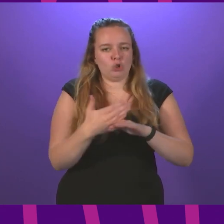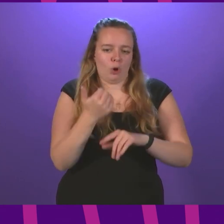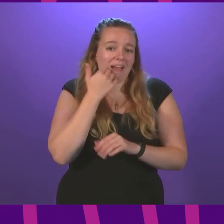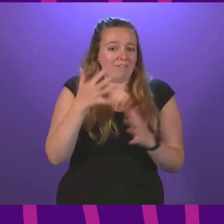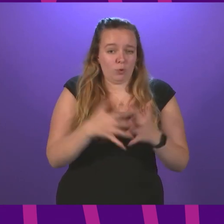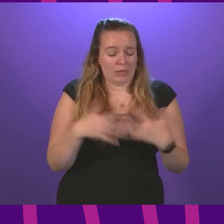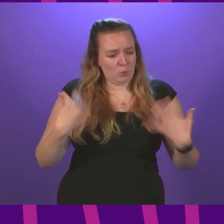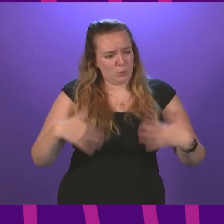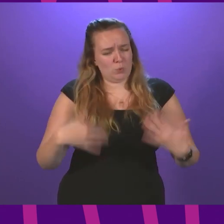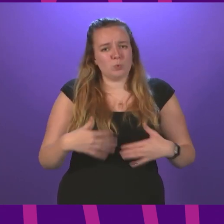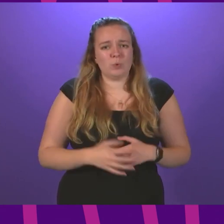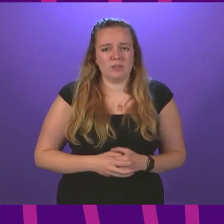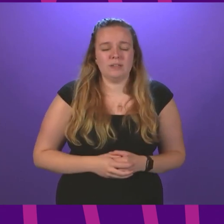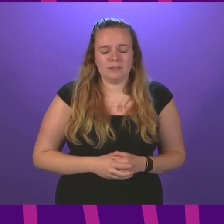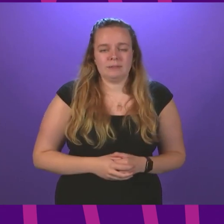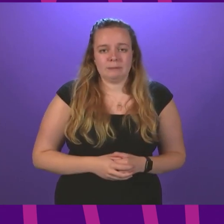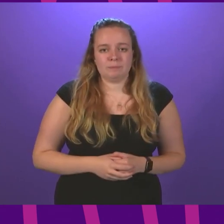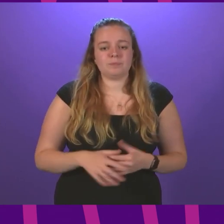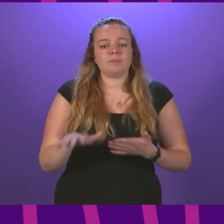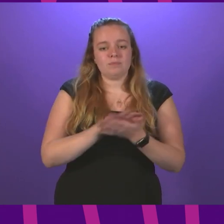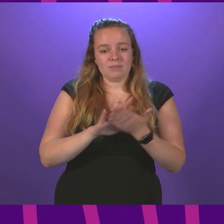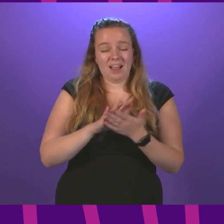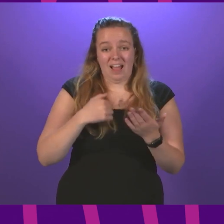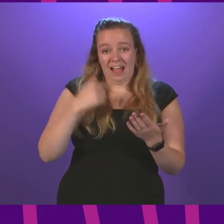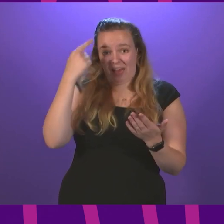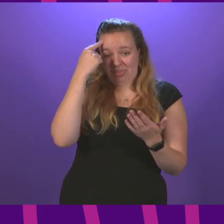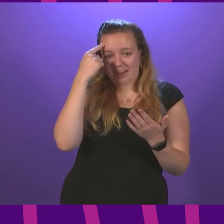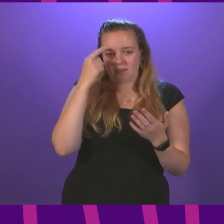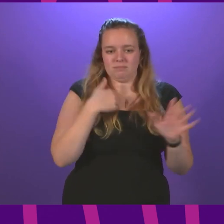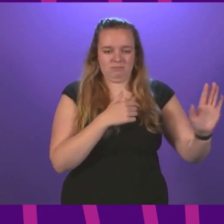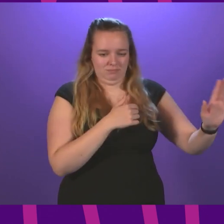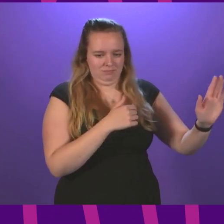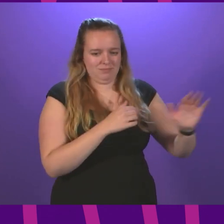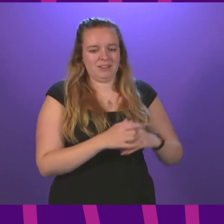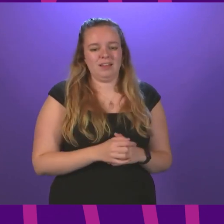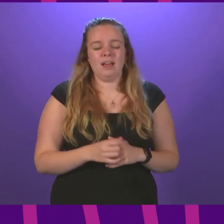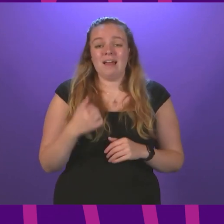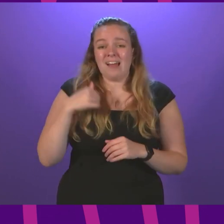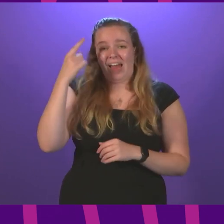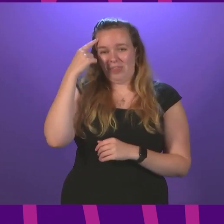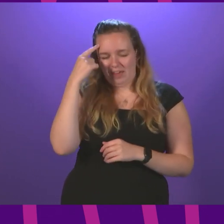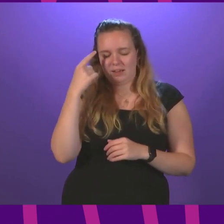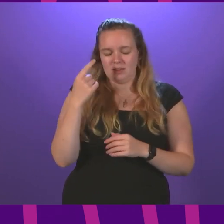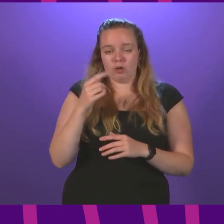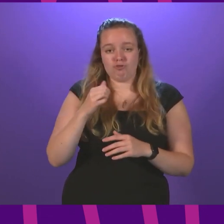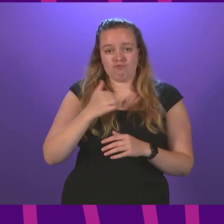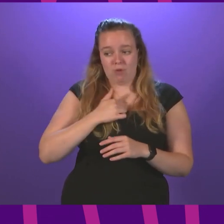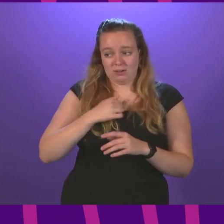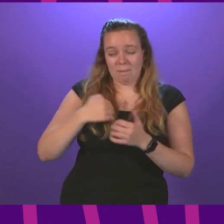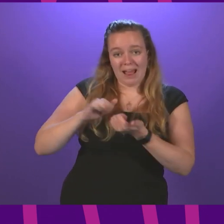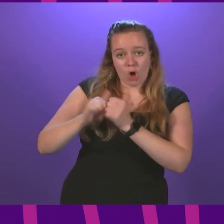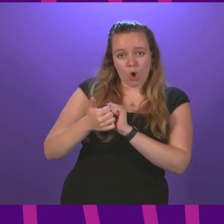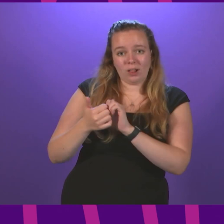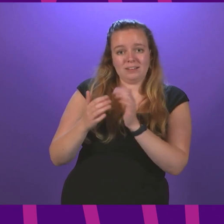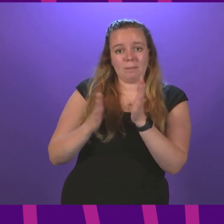remarkable number. As a result, I think it is only right that my colleague